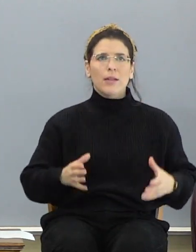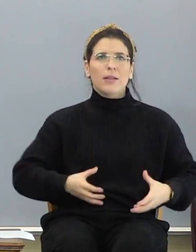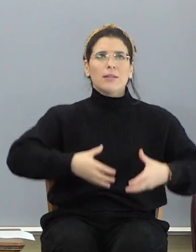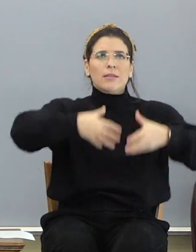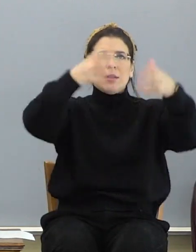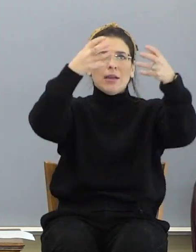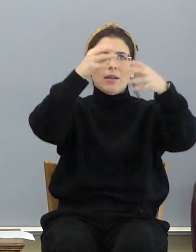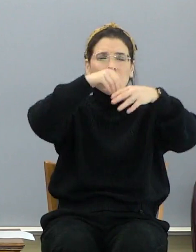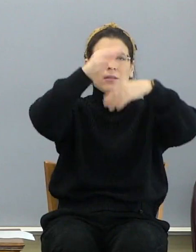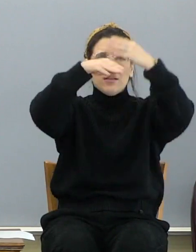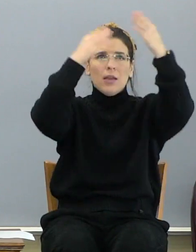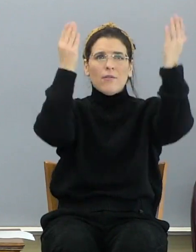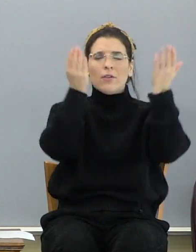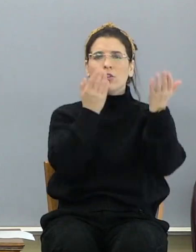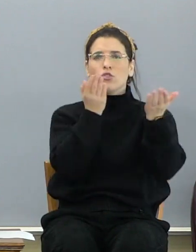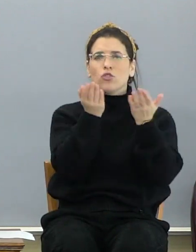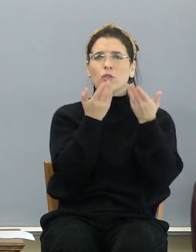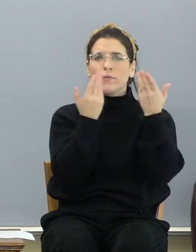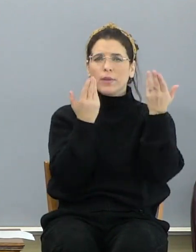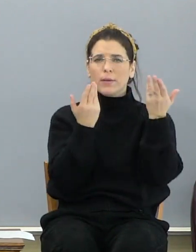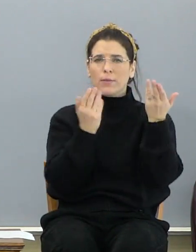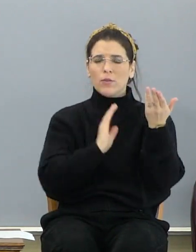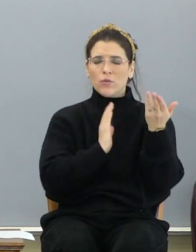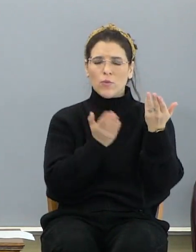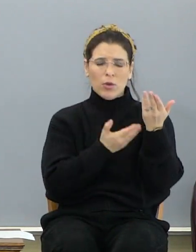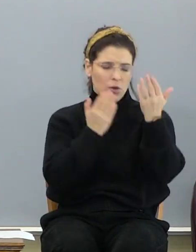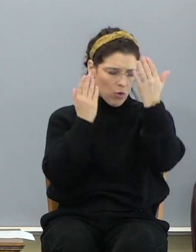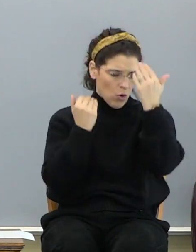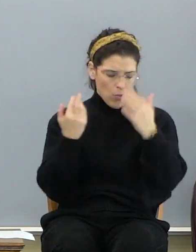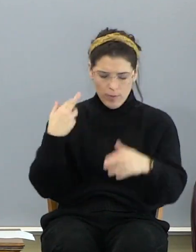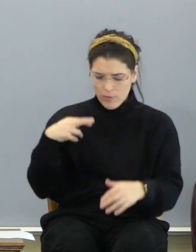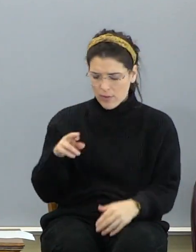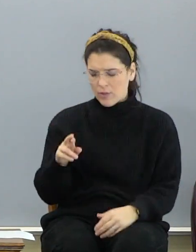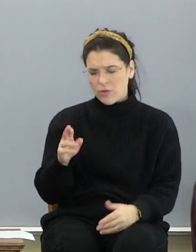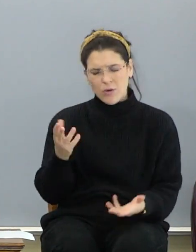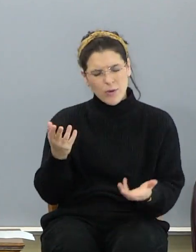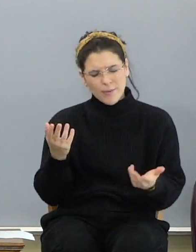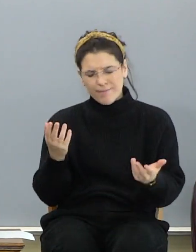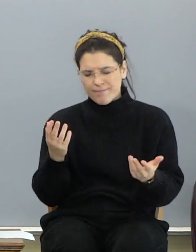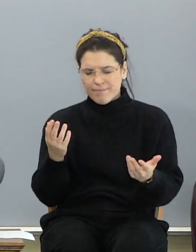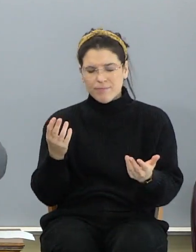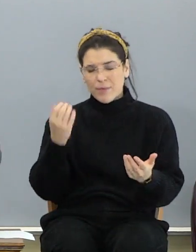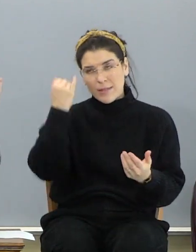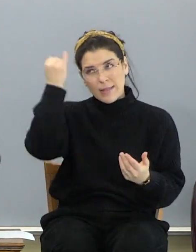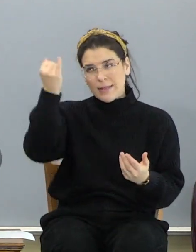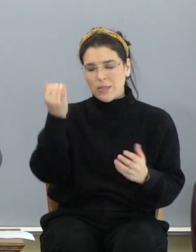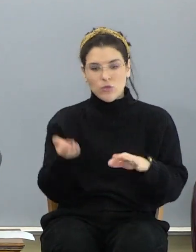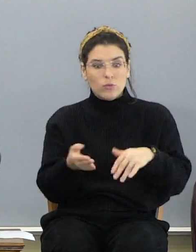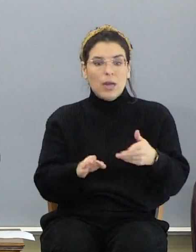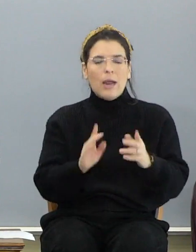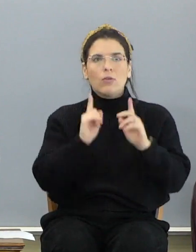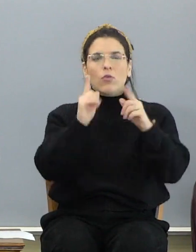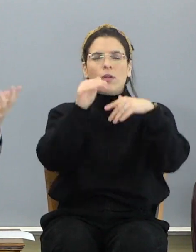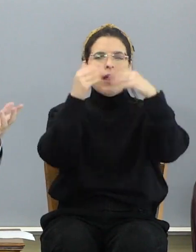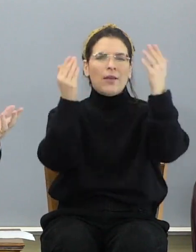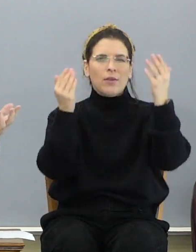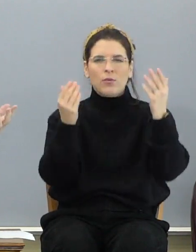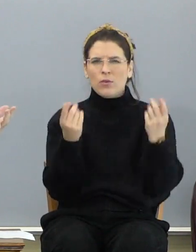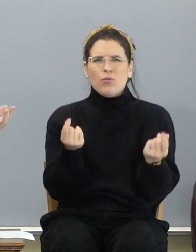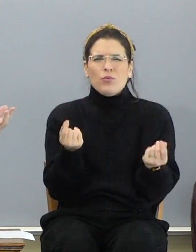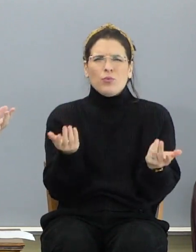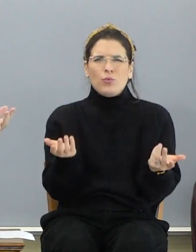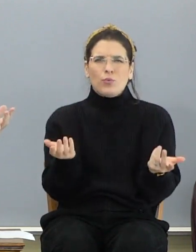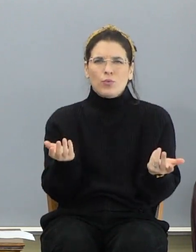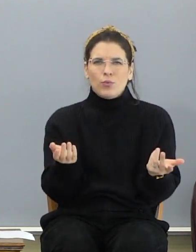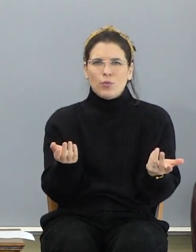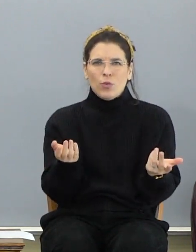the heavens to serve him. So our hope is, in religion, you know, the idea is you just die and go to heaven. Well, then what do you do?